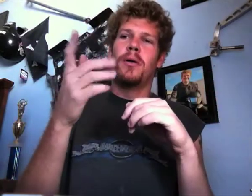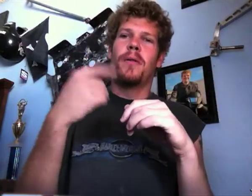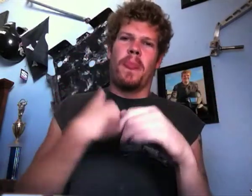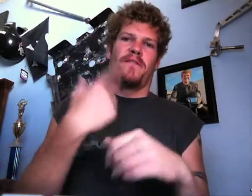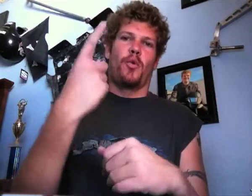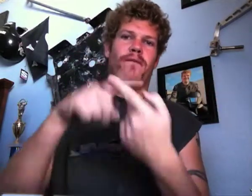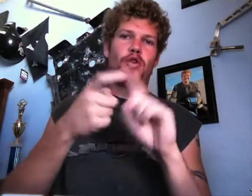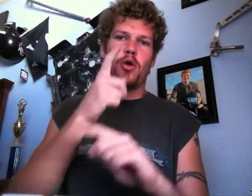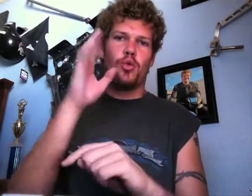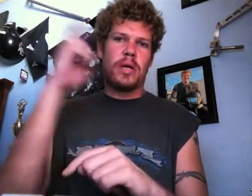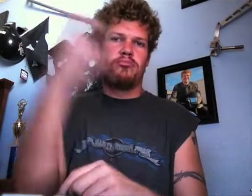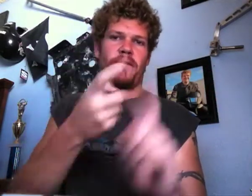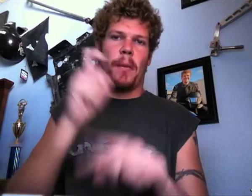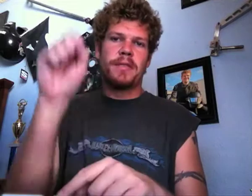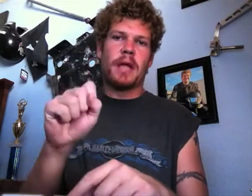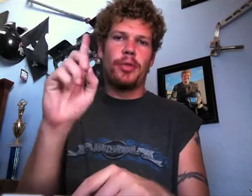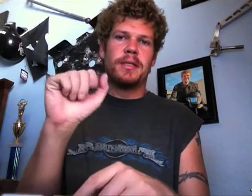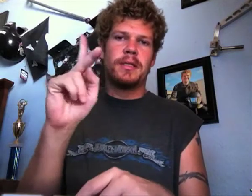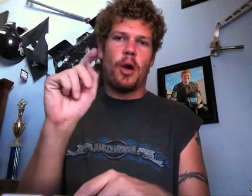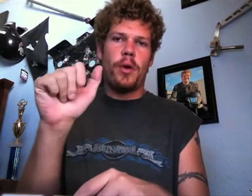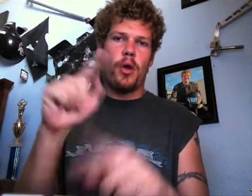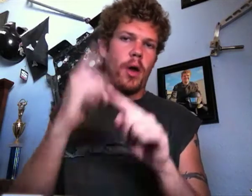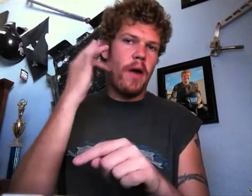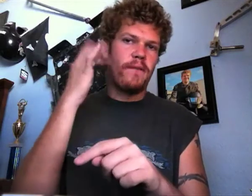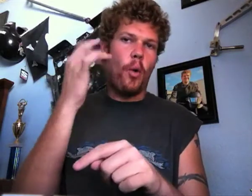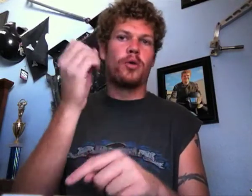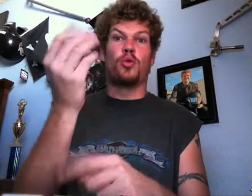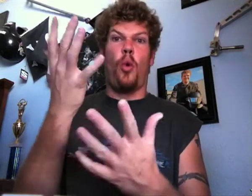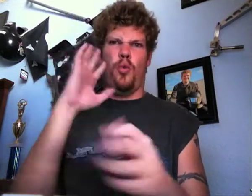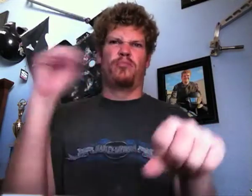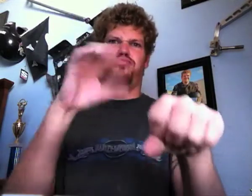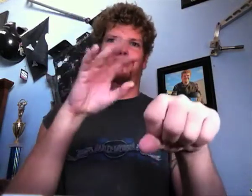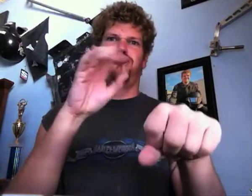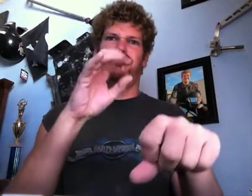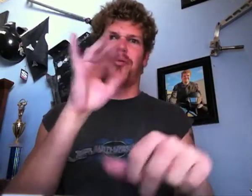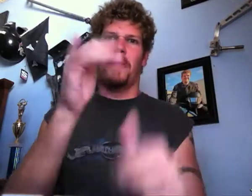I don't know what I'm but I don't know what I'm doing,